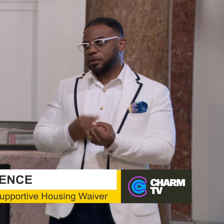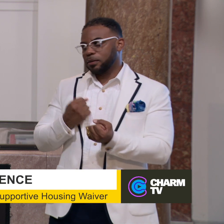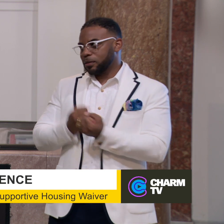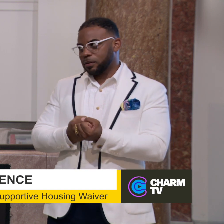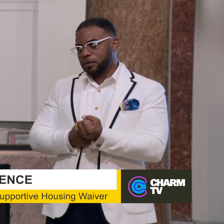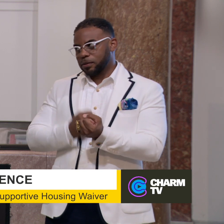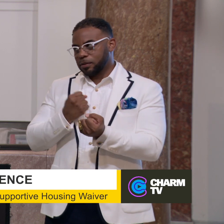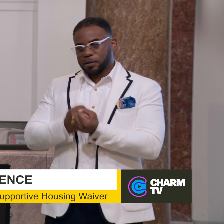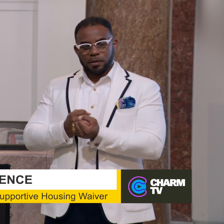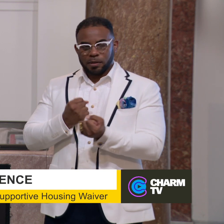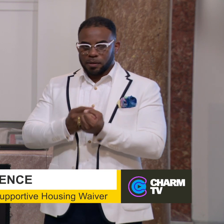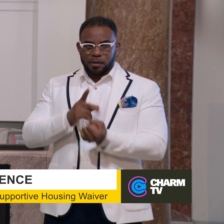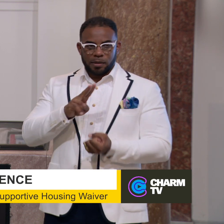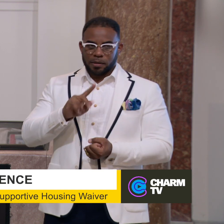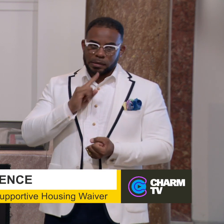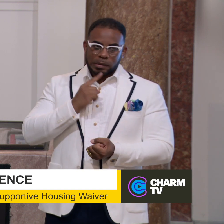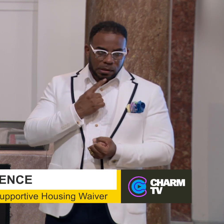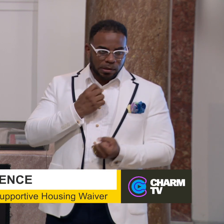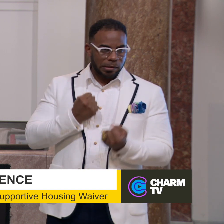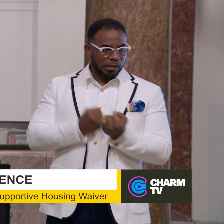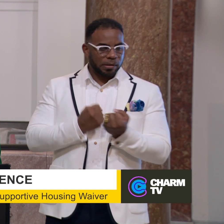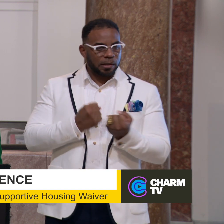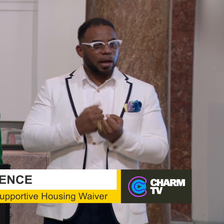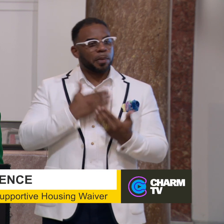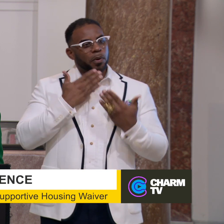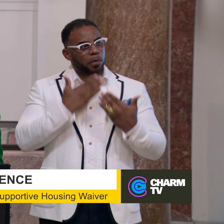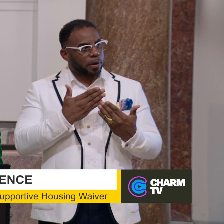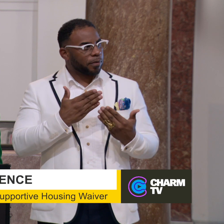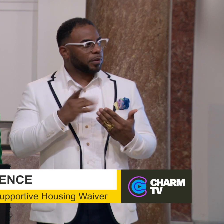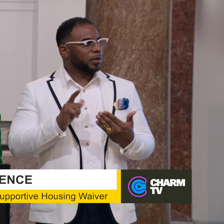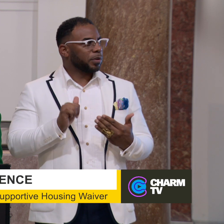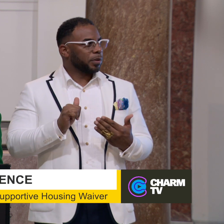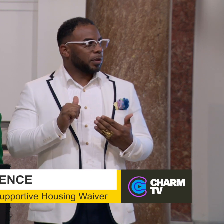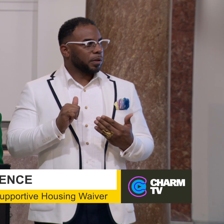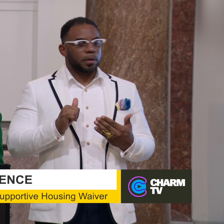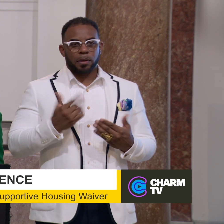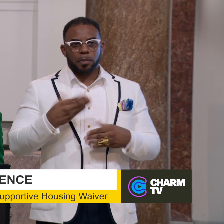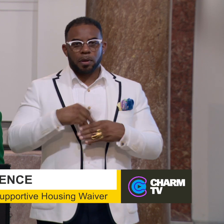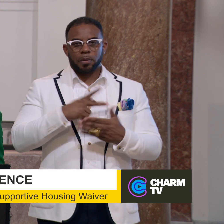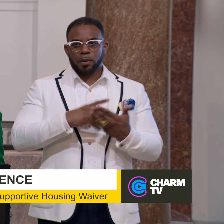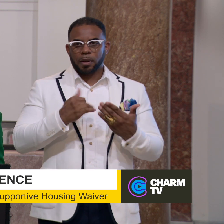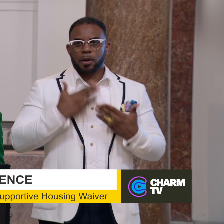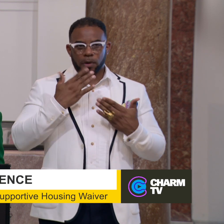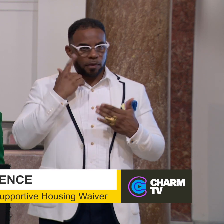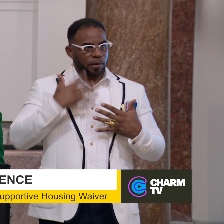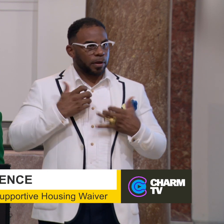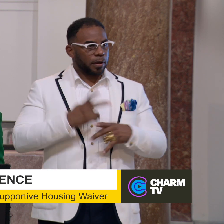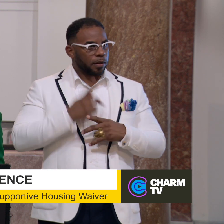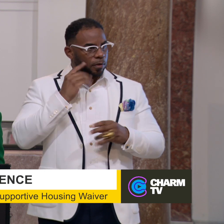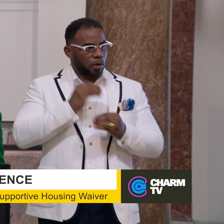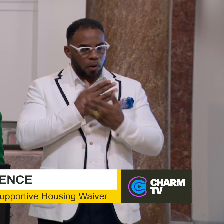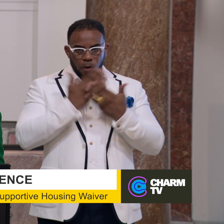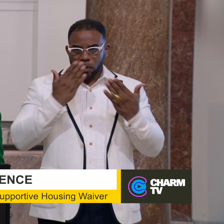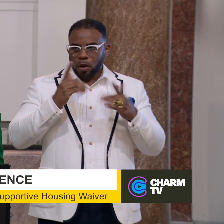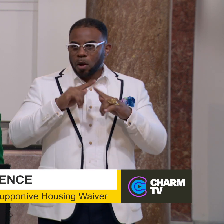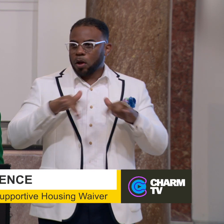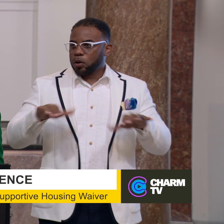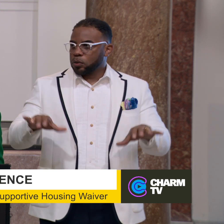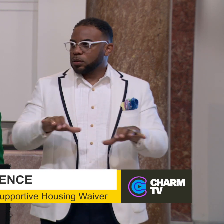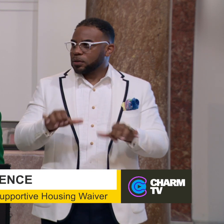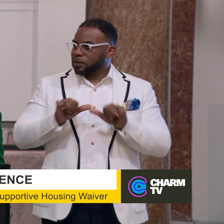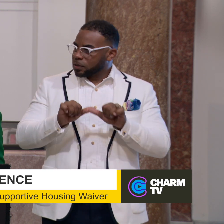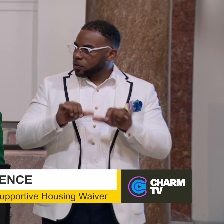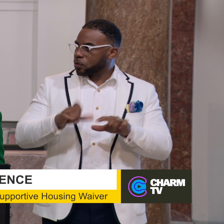I mean, Kevin is a fierce advocate and I'm grateful that you've been a part of this project. I'm grateful for health care for the homeless and all that you just